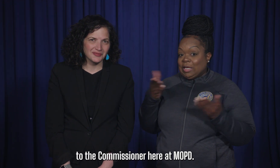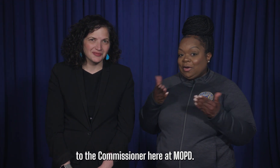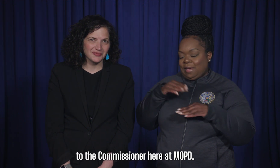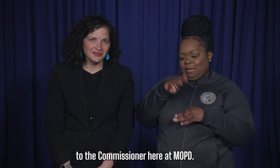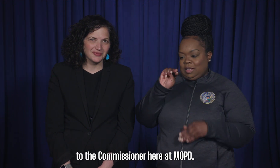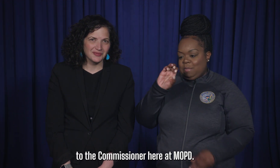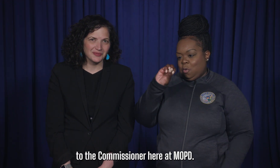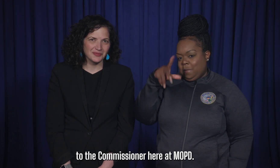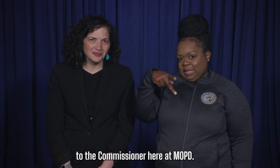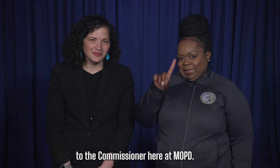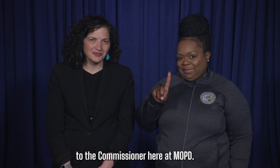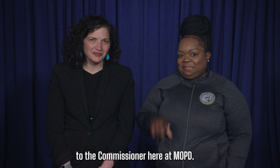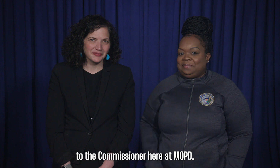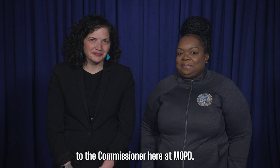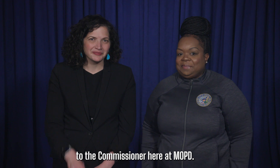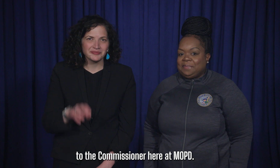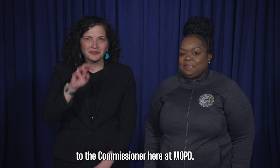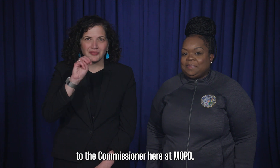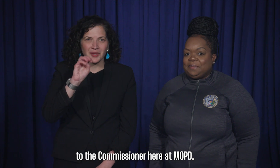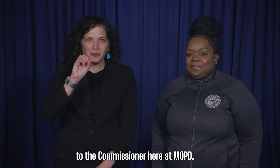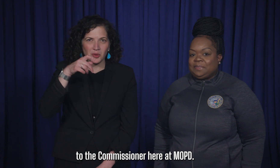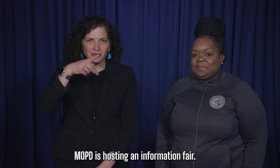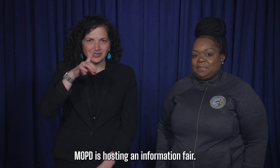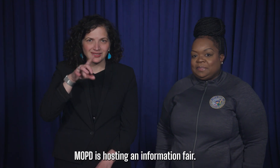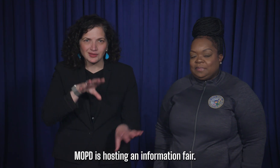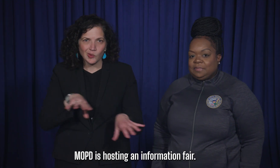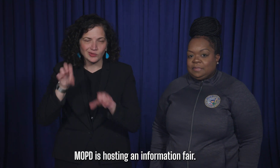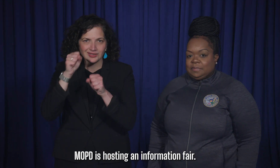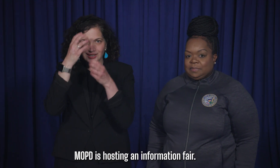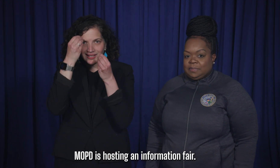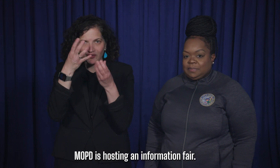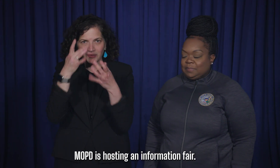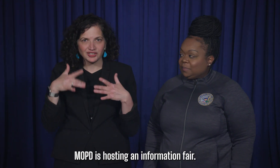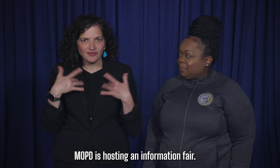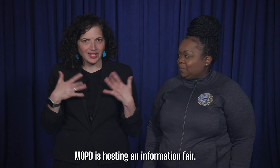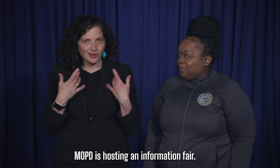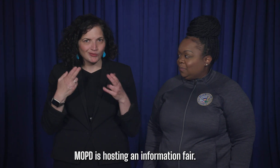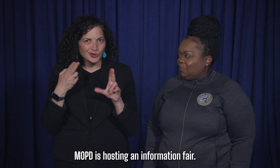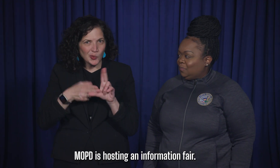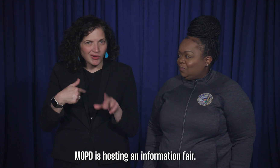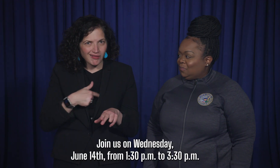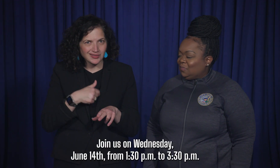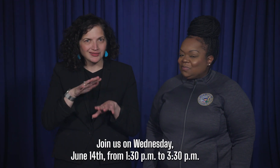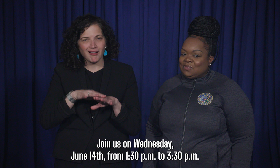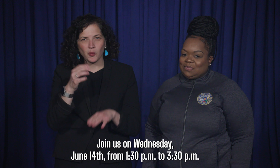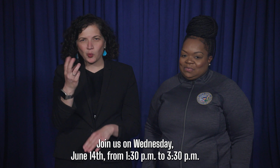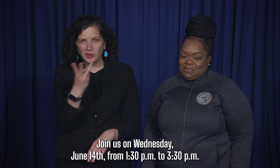the Commissioner here at MOPD. MOPD is hosting an information fair. Join us on Wednesday,